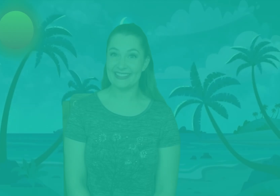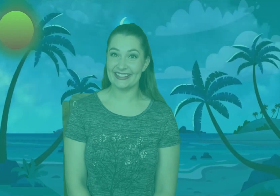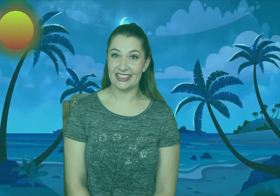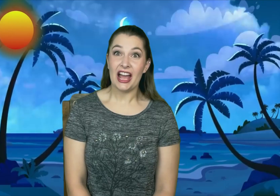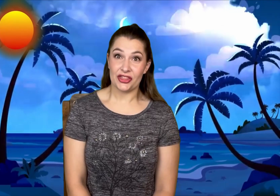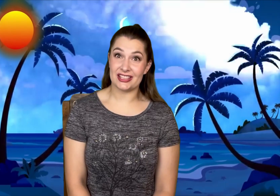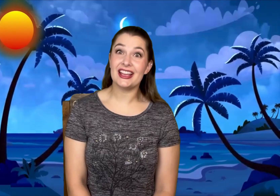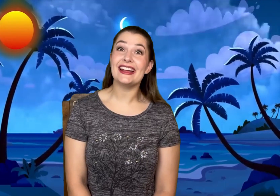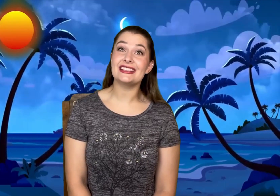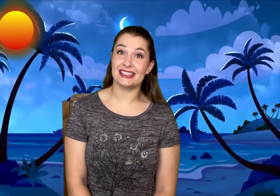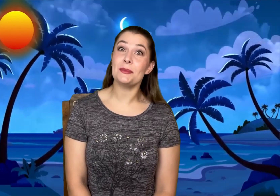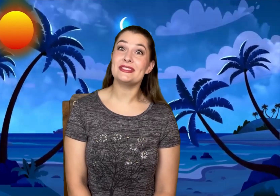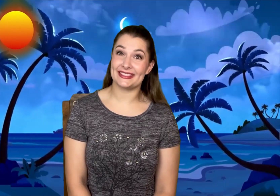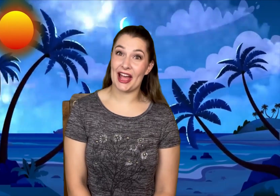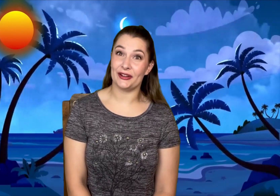The sun slips down.